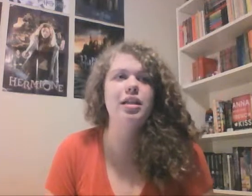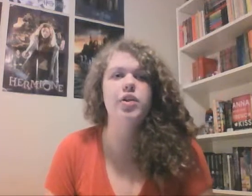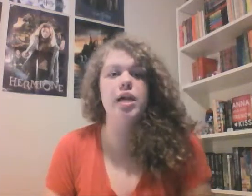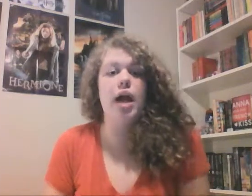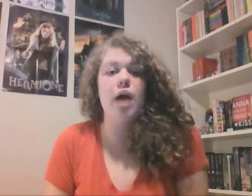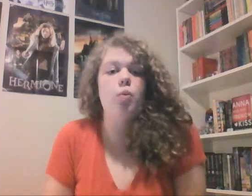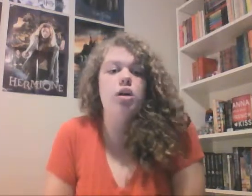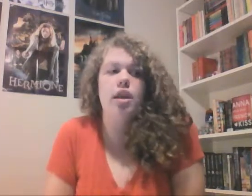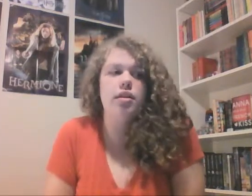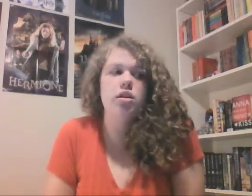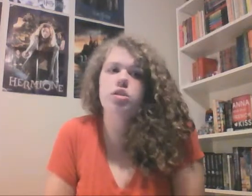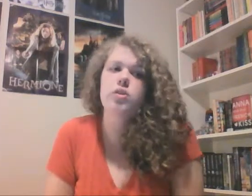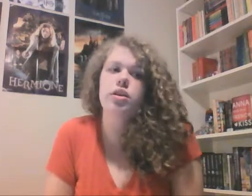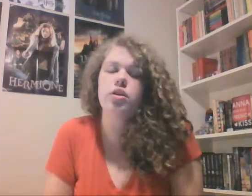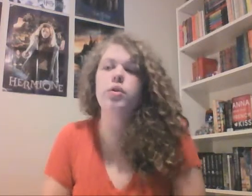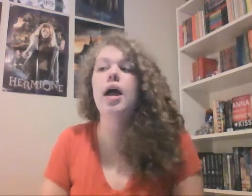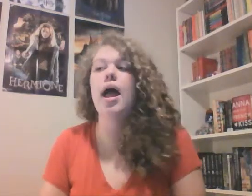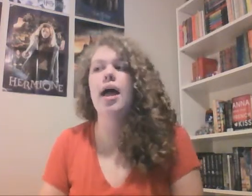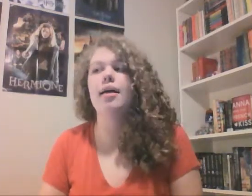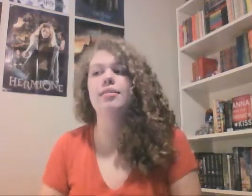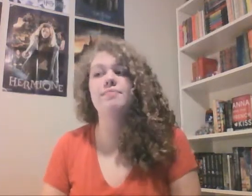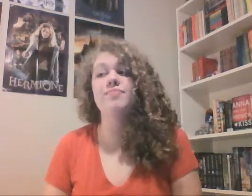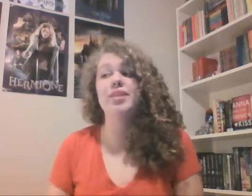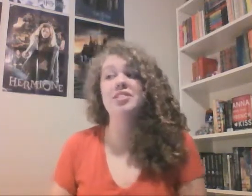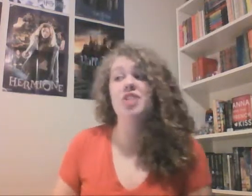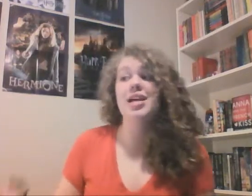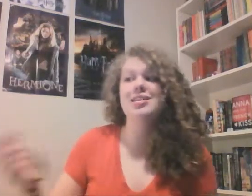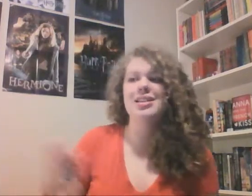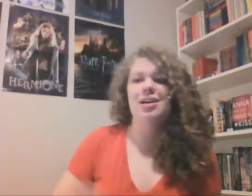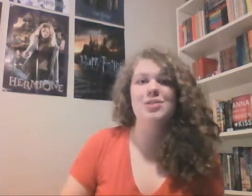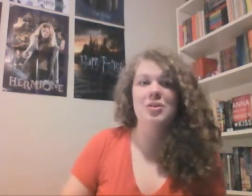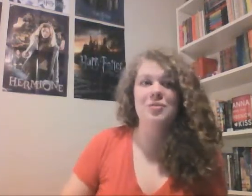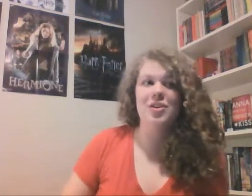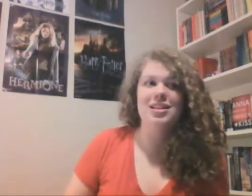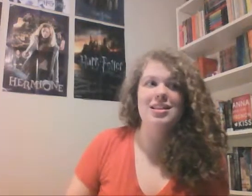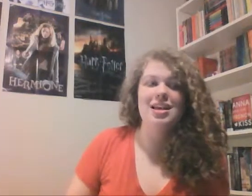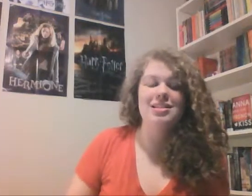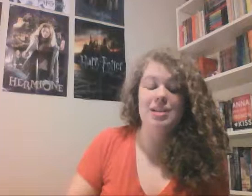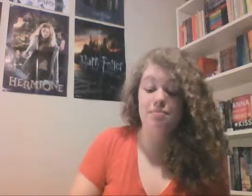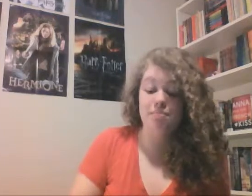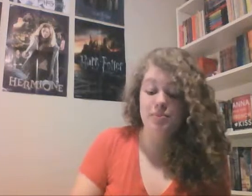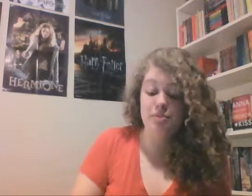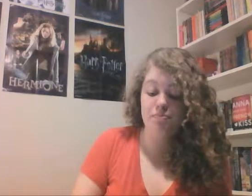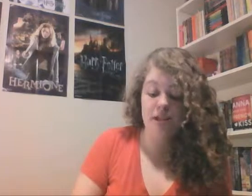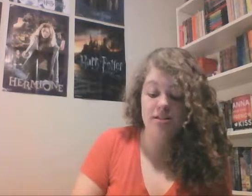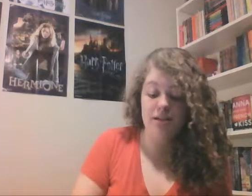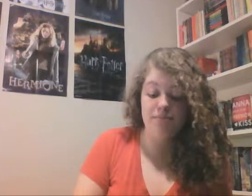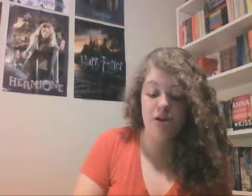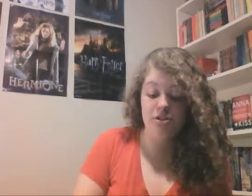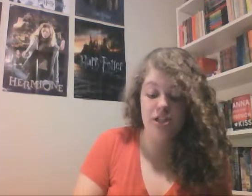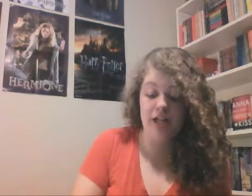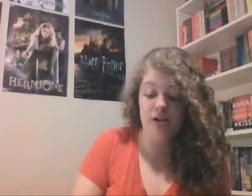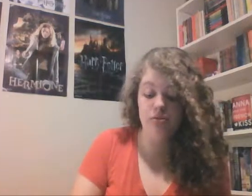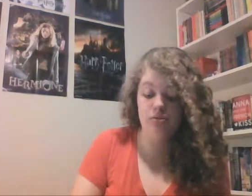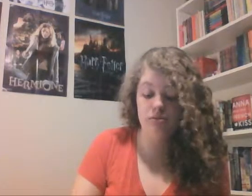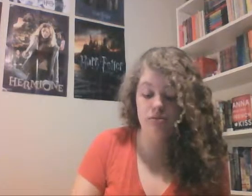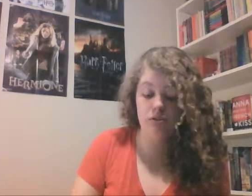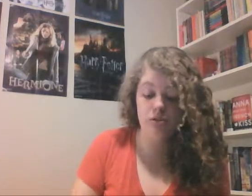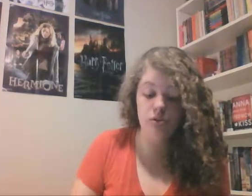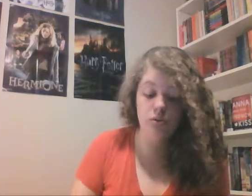Clary's like I want nothing to do with you and Jace comes over and ends up ends up punching out Luke